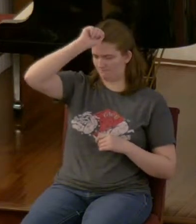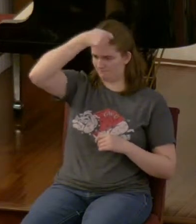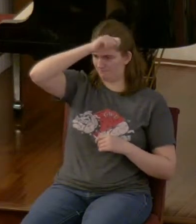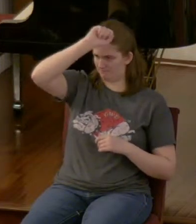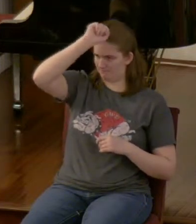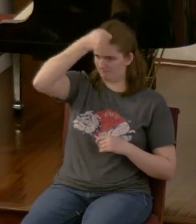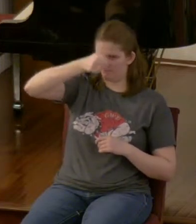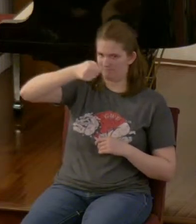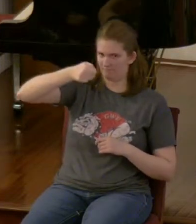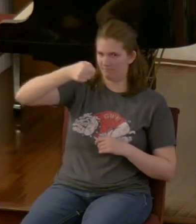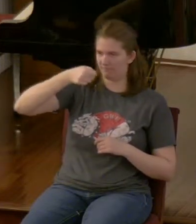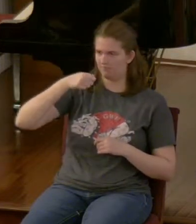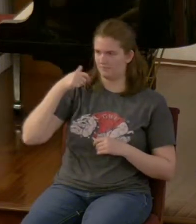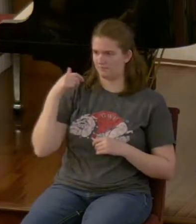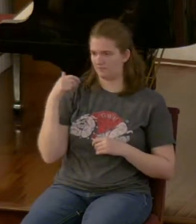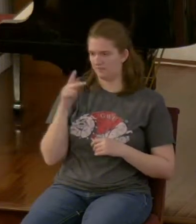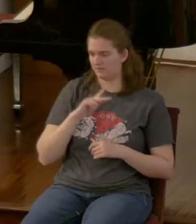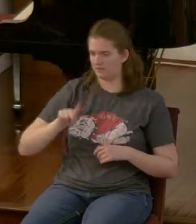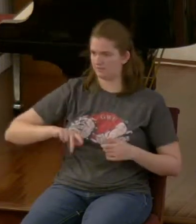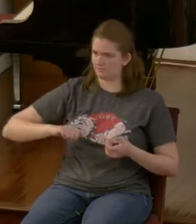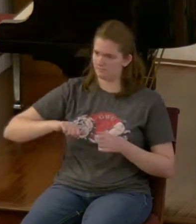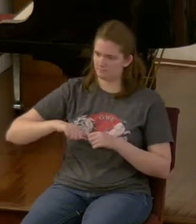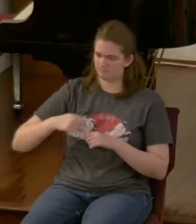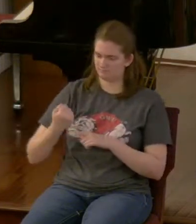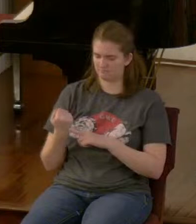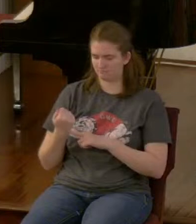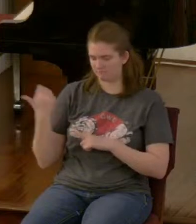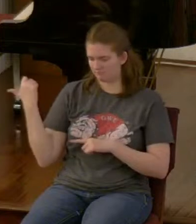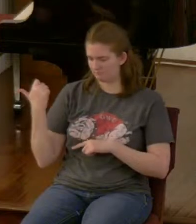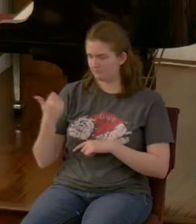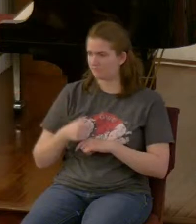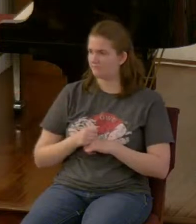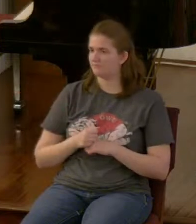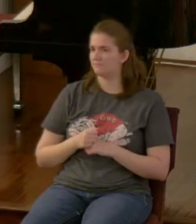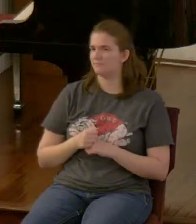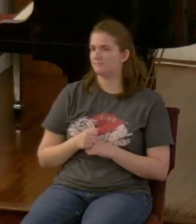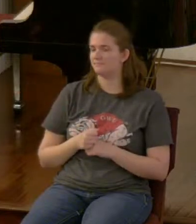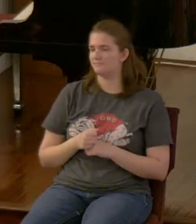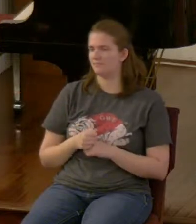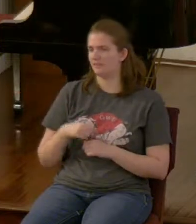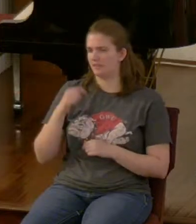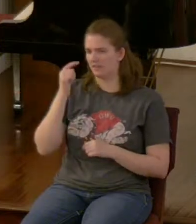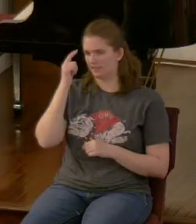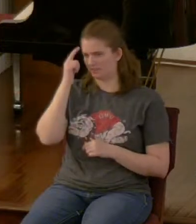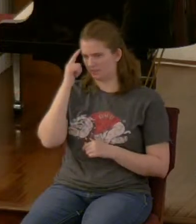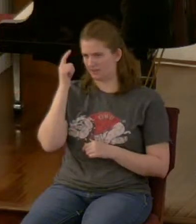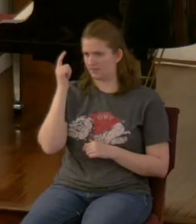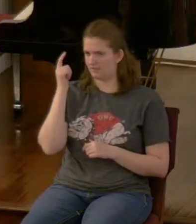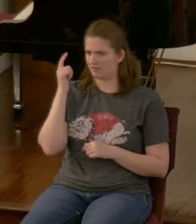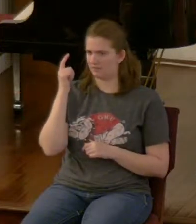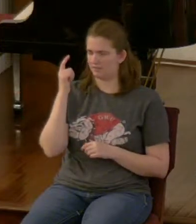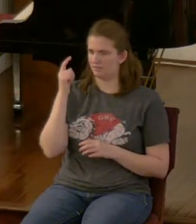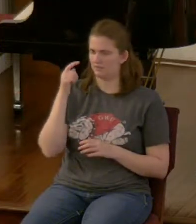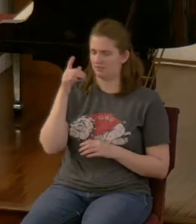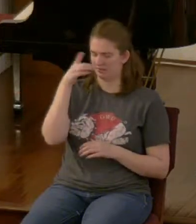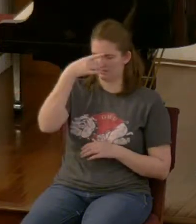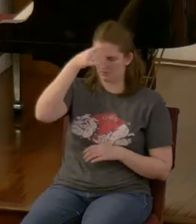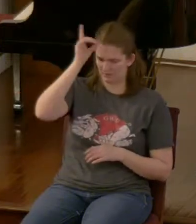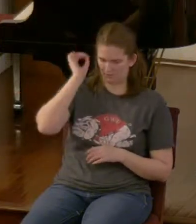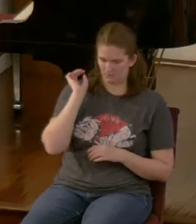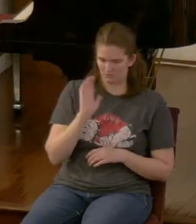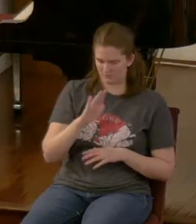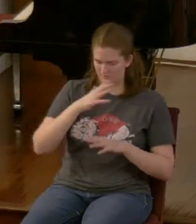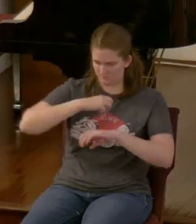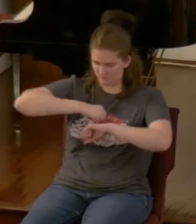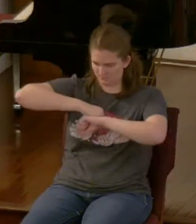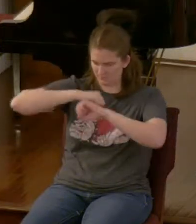you understand what I'm saying so I do think because of what Daniel's vision is and what he